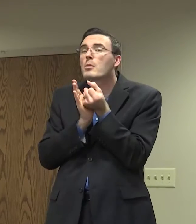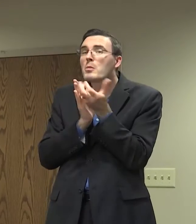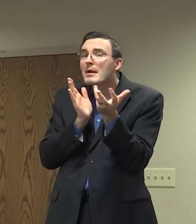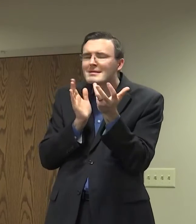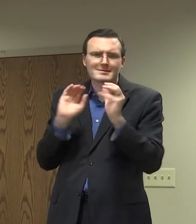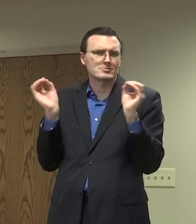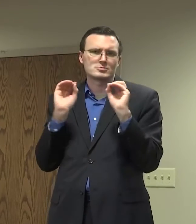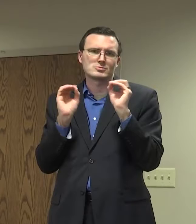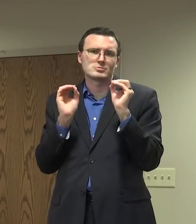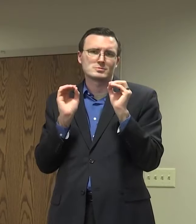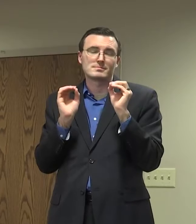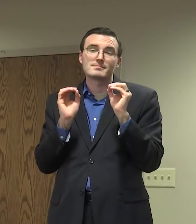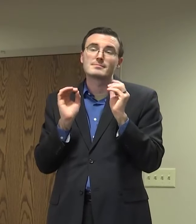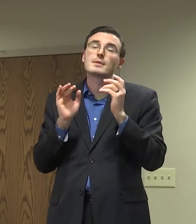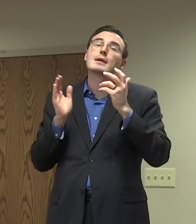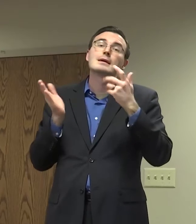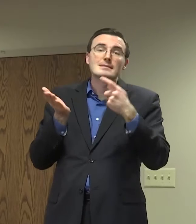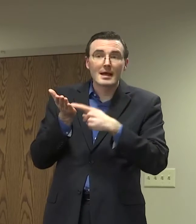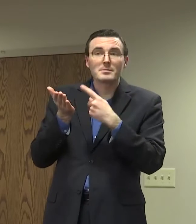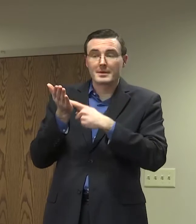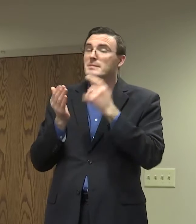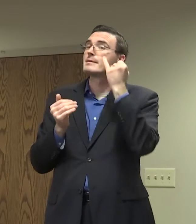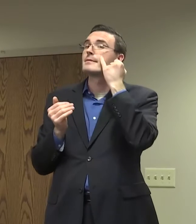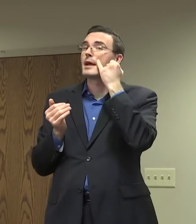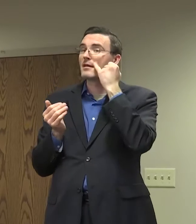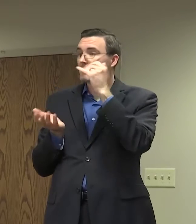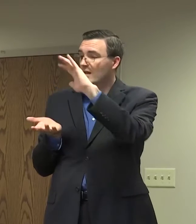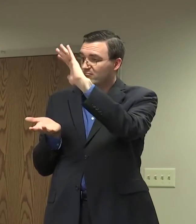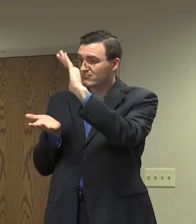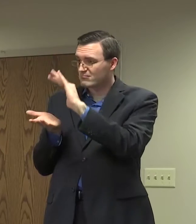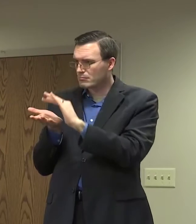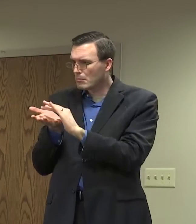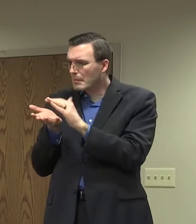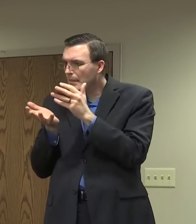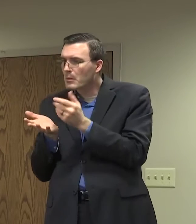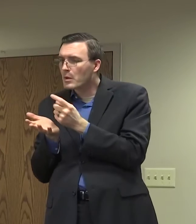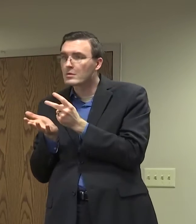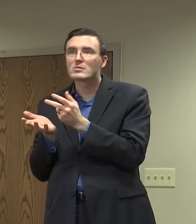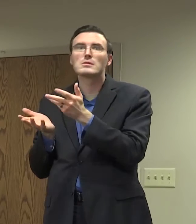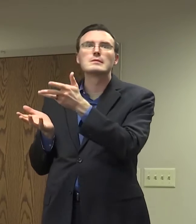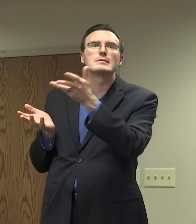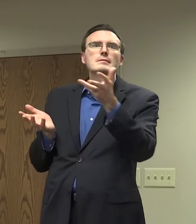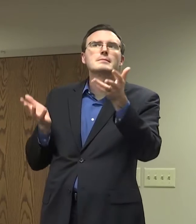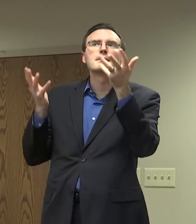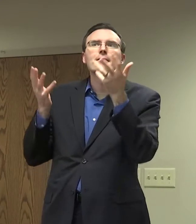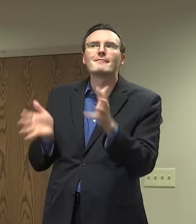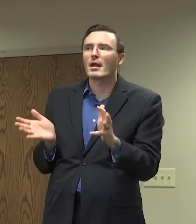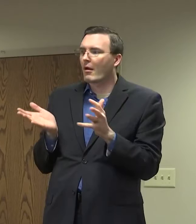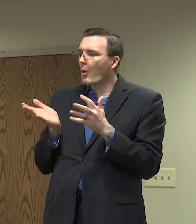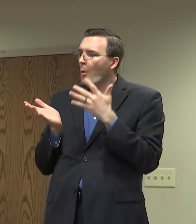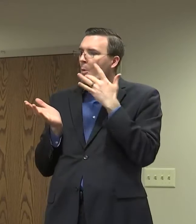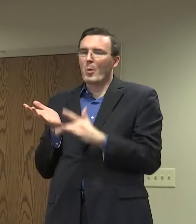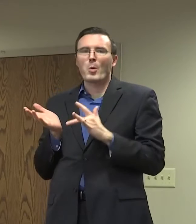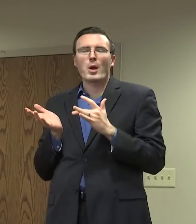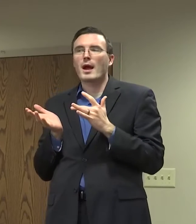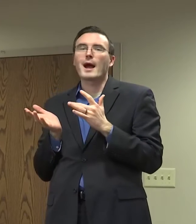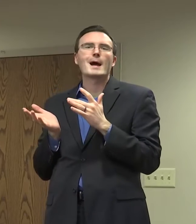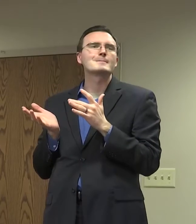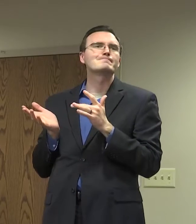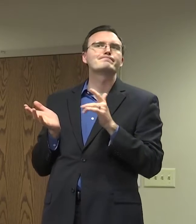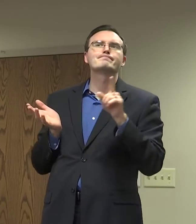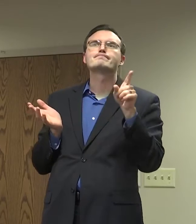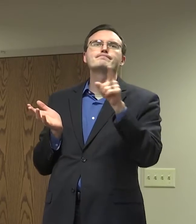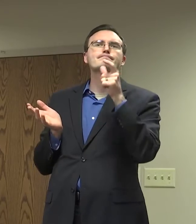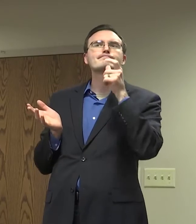may be given out of phase to ensure that all vaccine is administered and healthcare providers are working to make sure that they have that list of what we call the